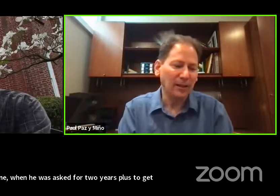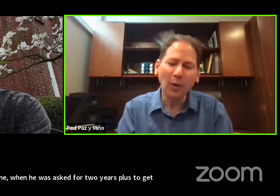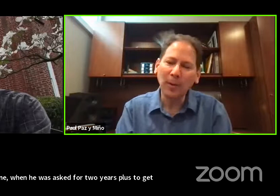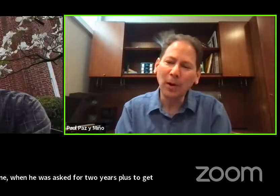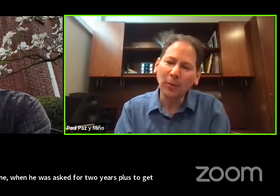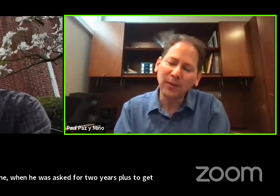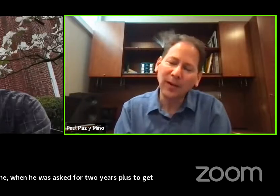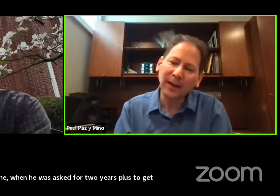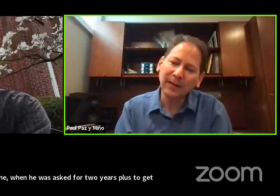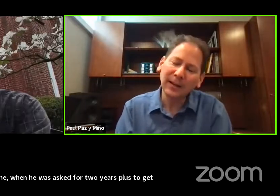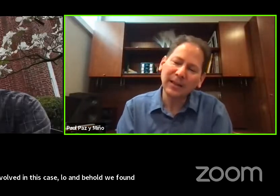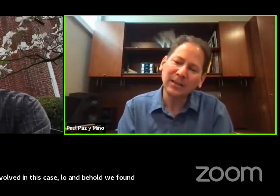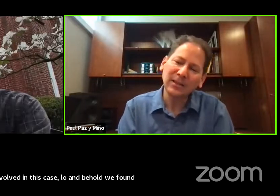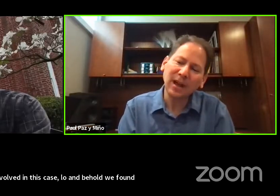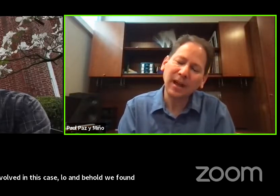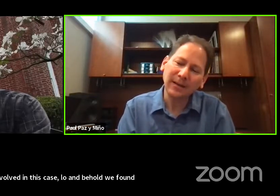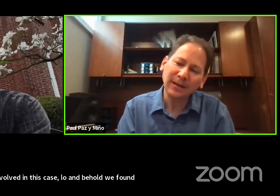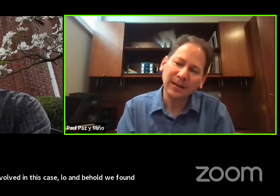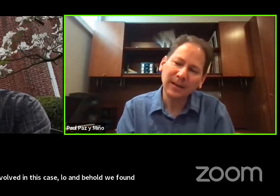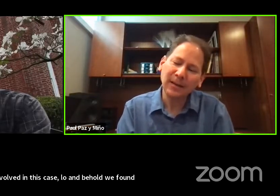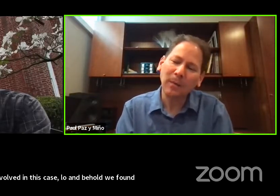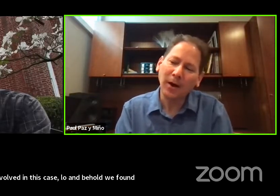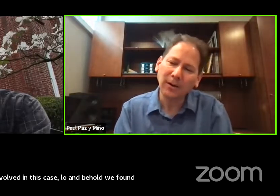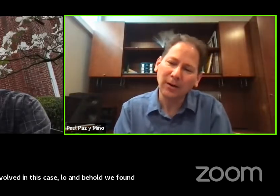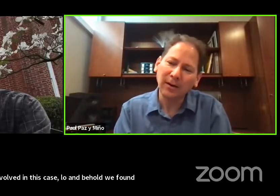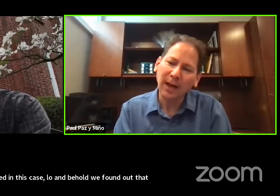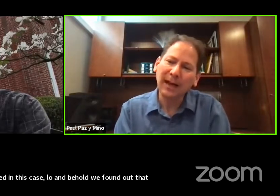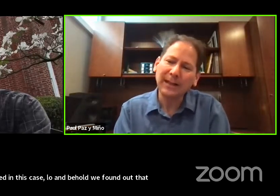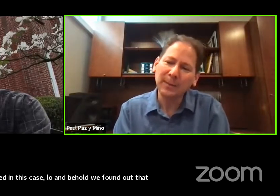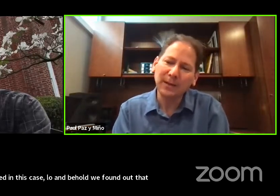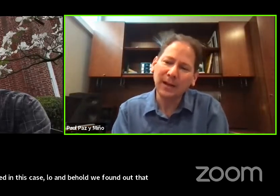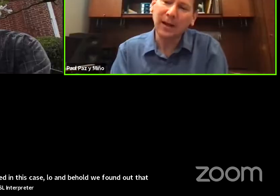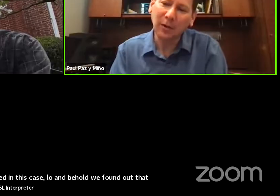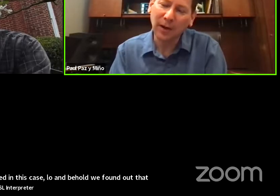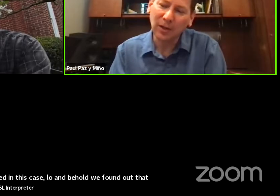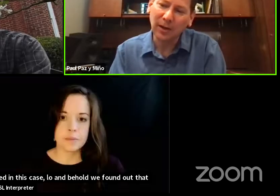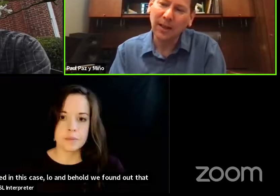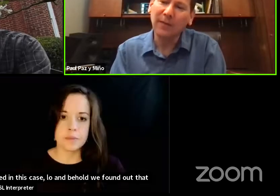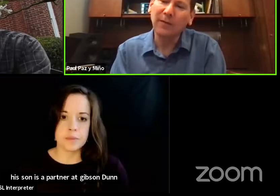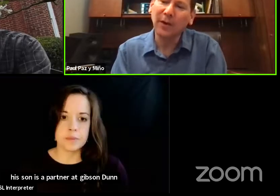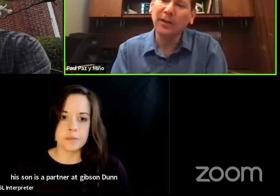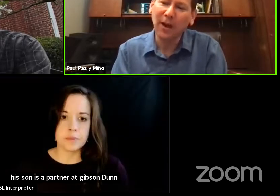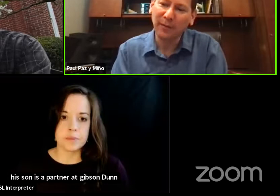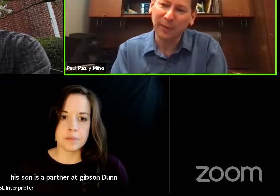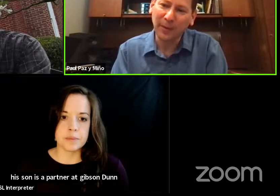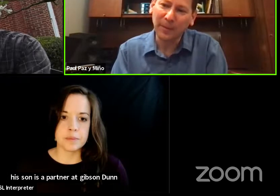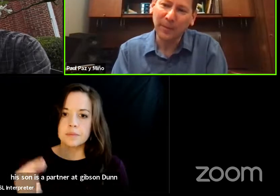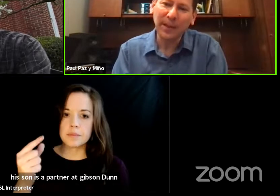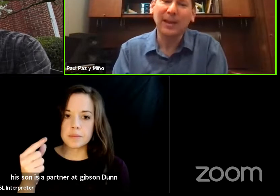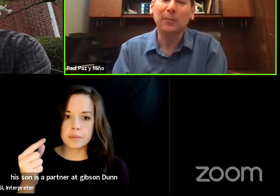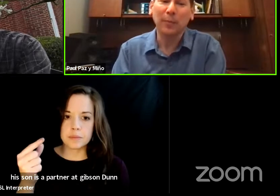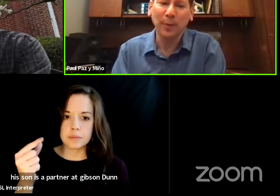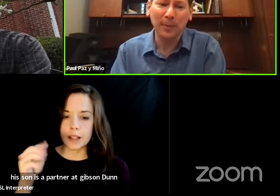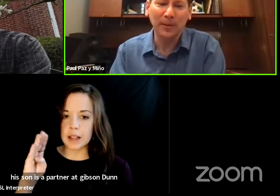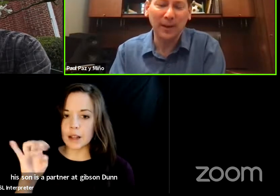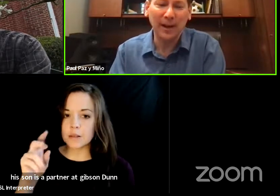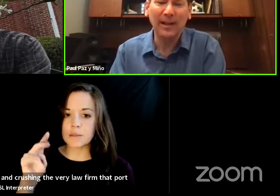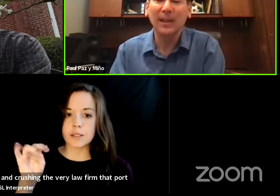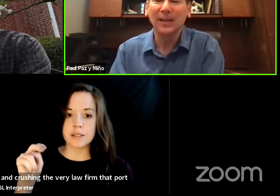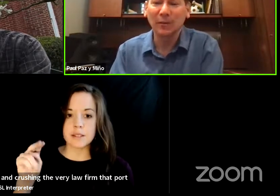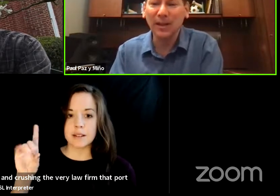lo and behold we found out that his son is a partner at gibson dunn and crutchett the very law firm that